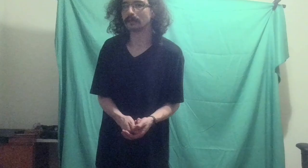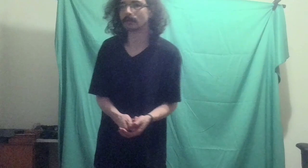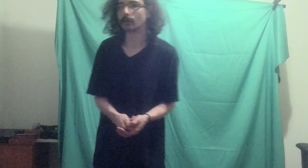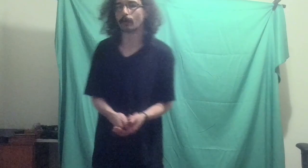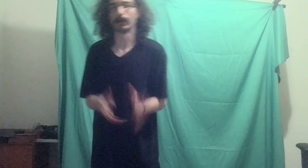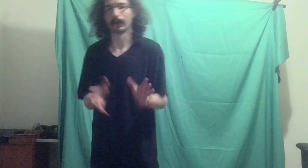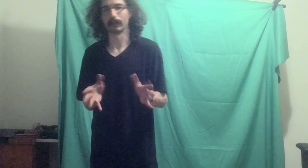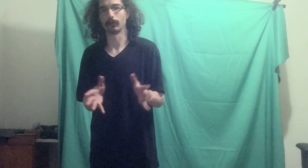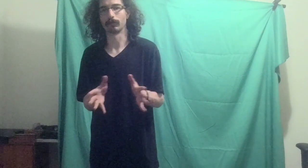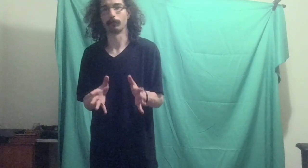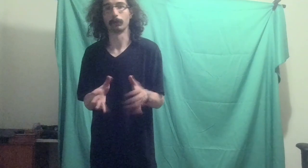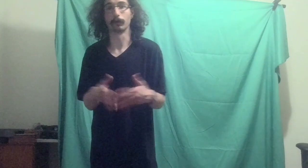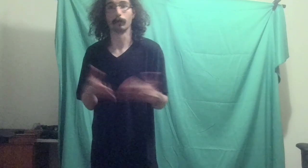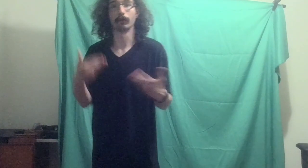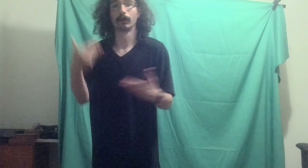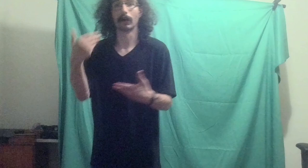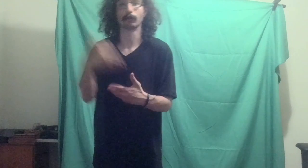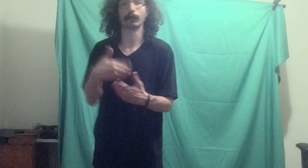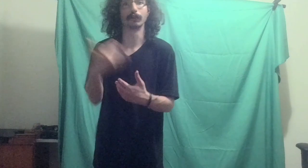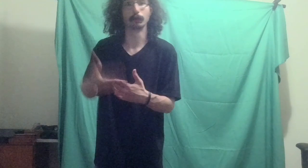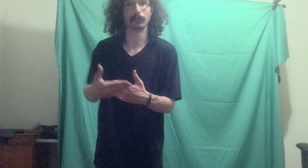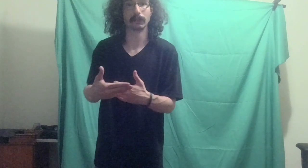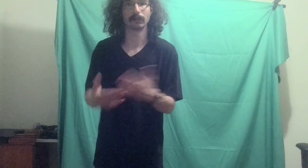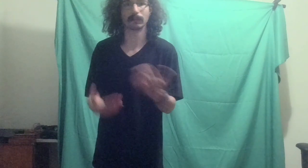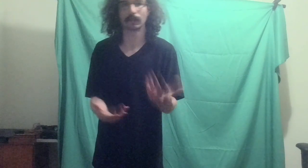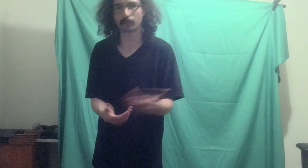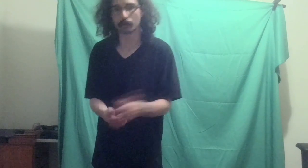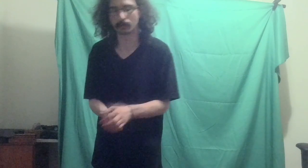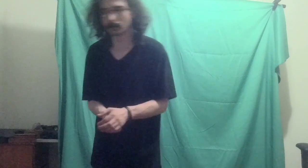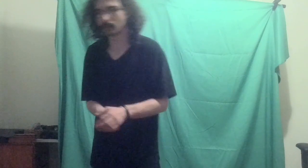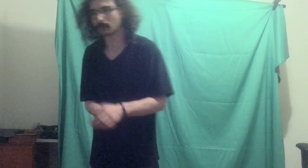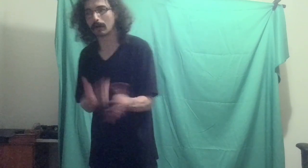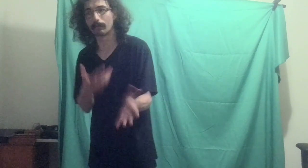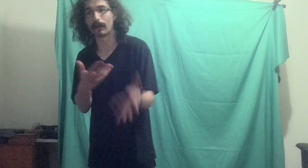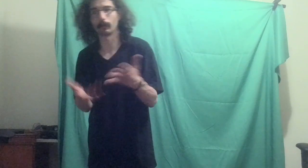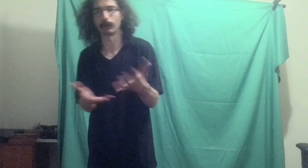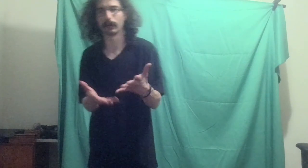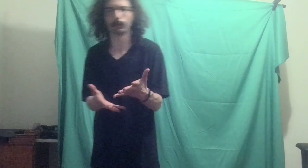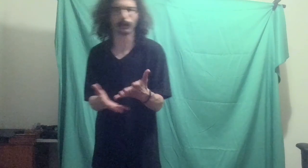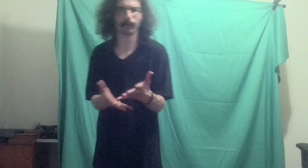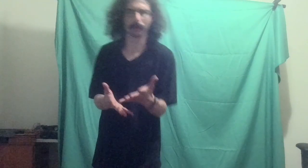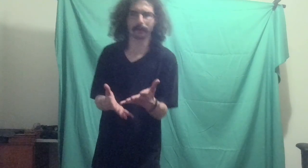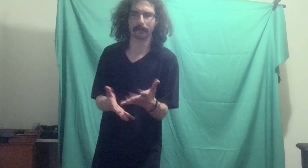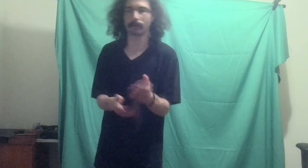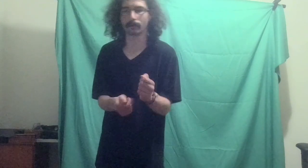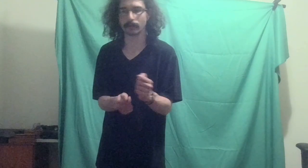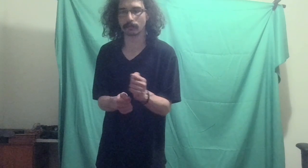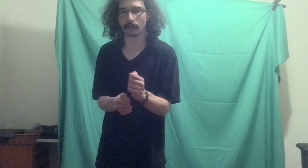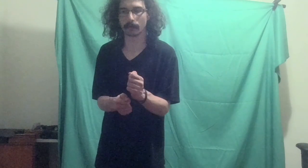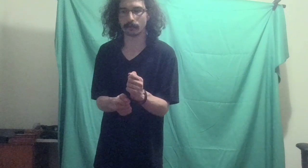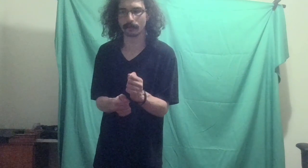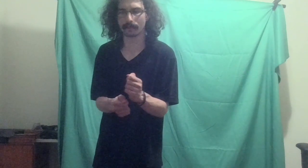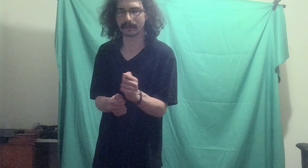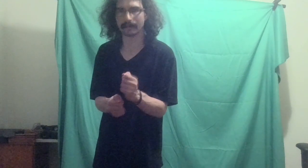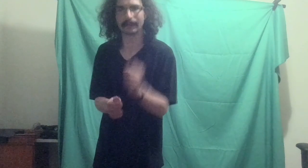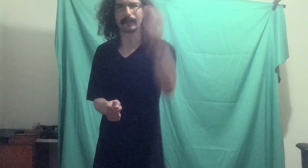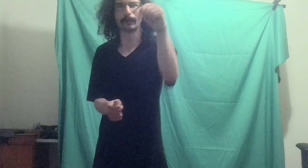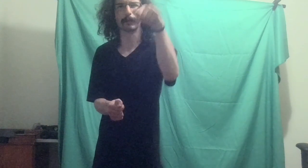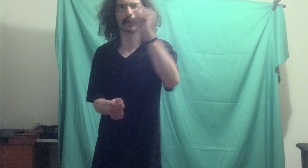Or, I guess what some people would call, I started uni in high school. Either way, whatever you want to call that, I'm not really sure how you term that. Let me know in the comment